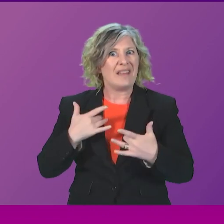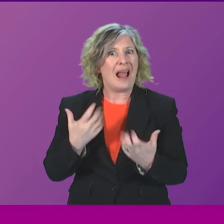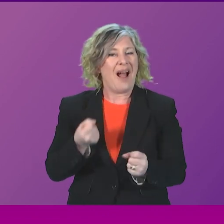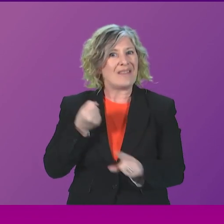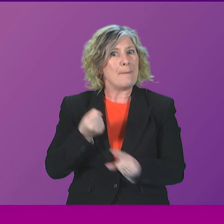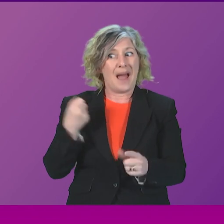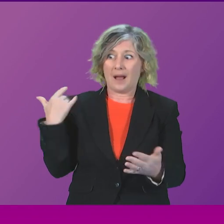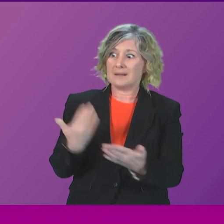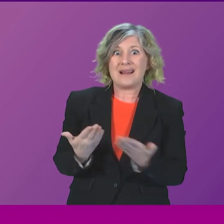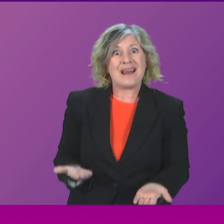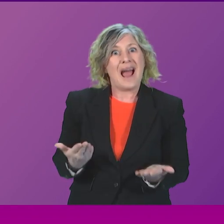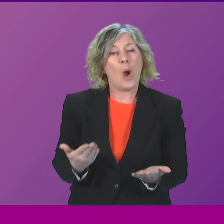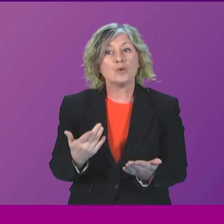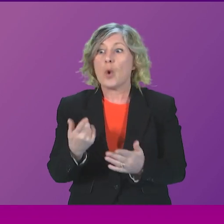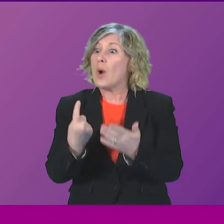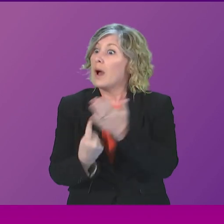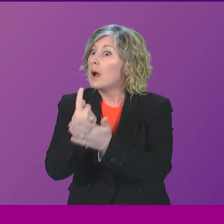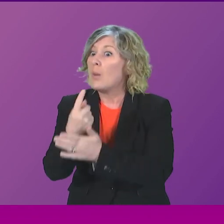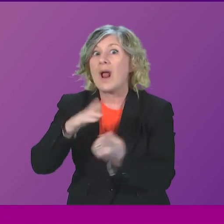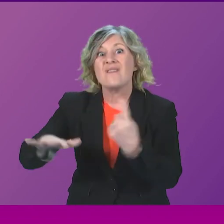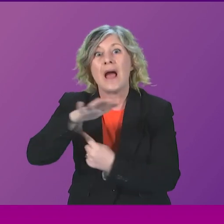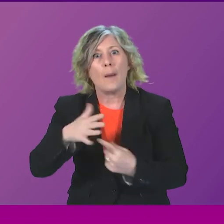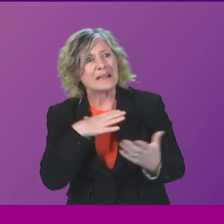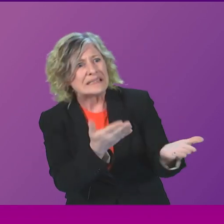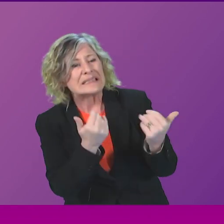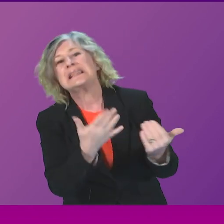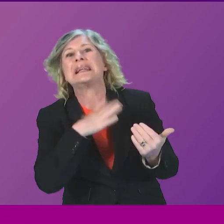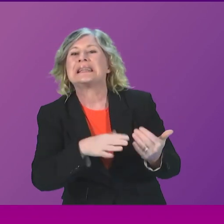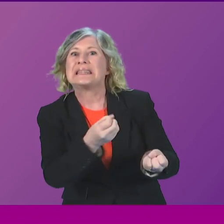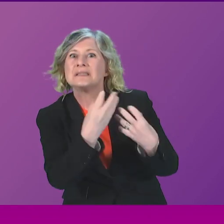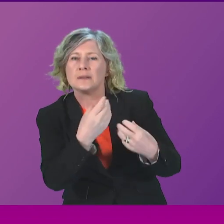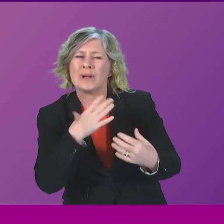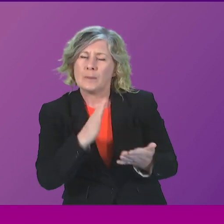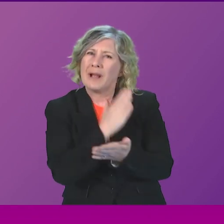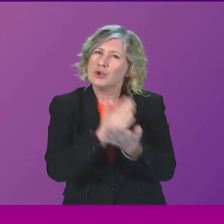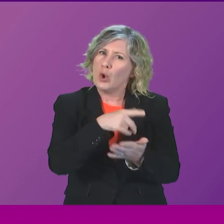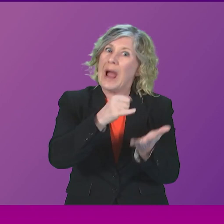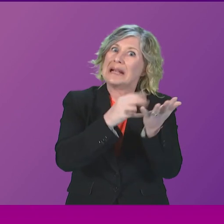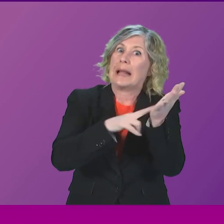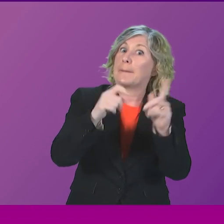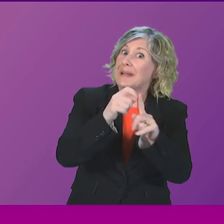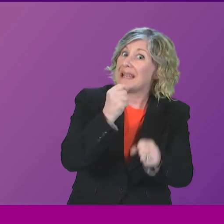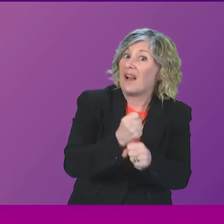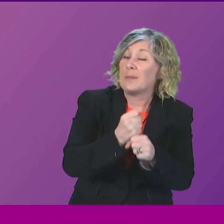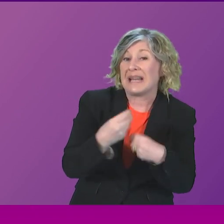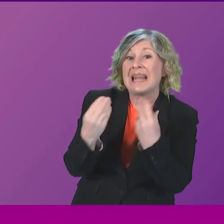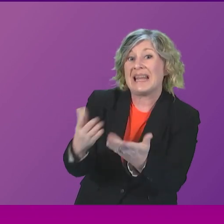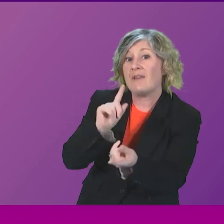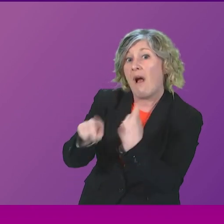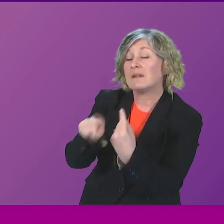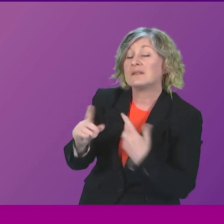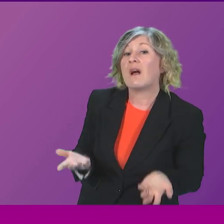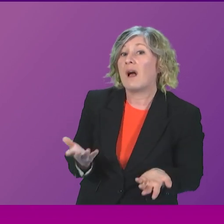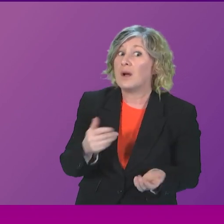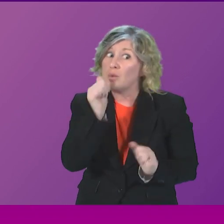is that when grieving families come looking for answers, this SNP Government provides them. Because we know, sadly, that this is a Government